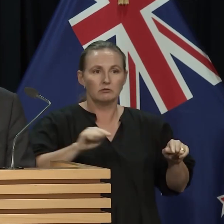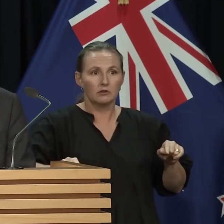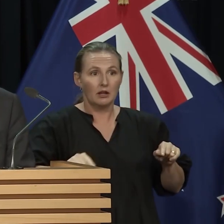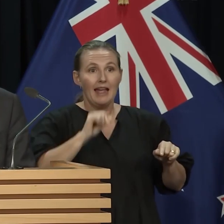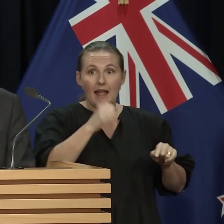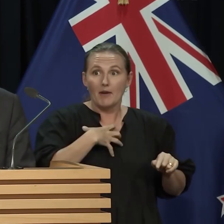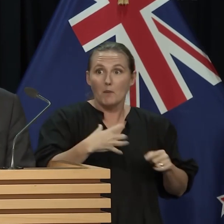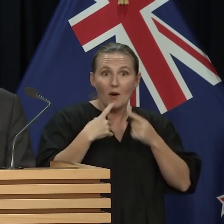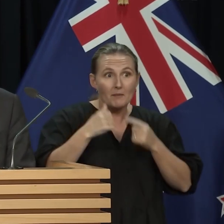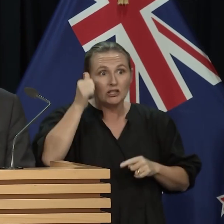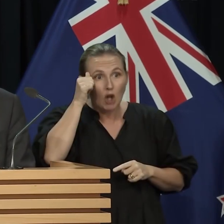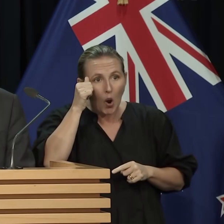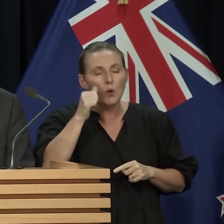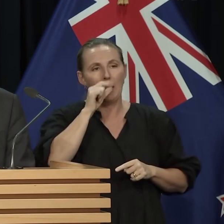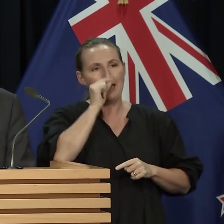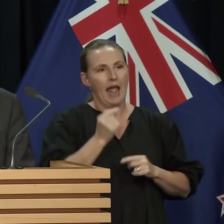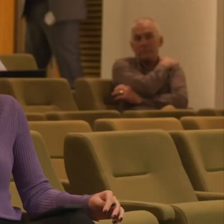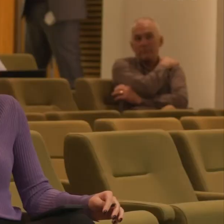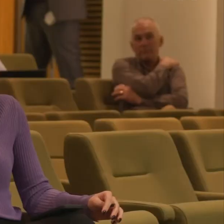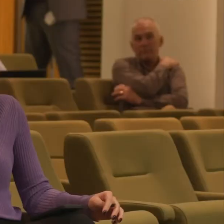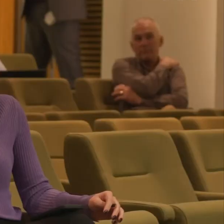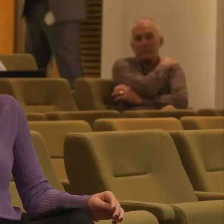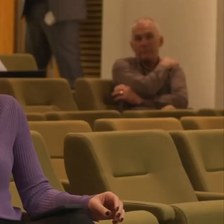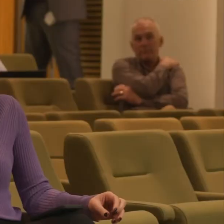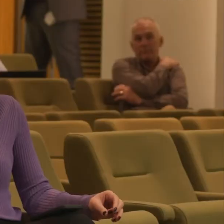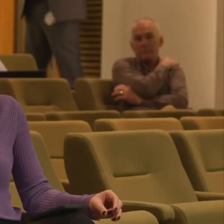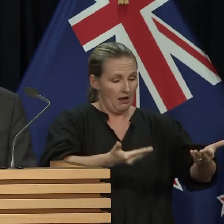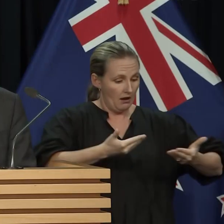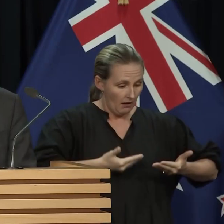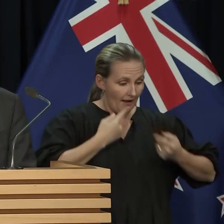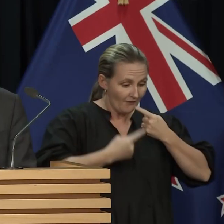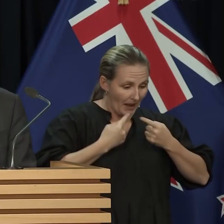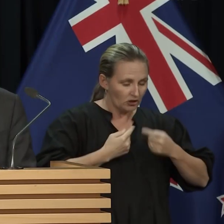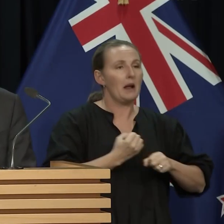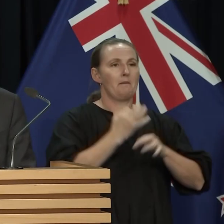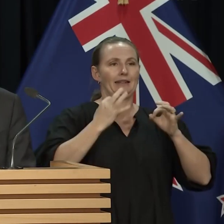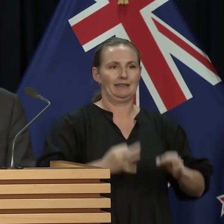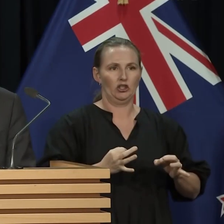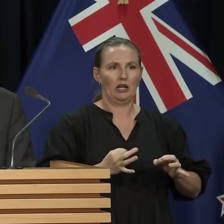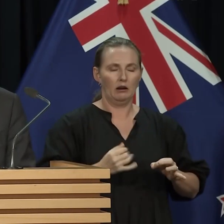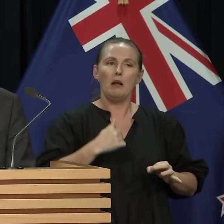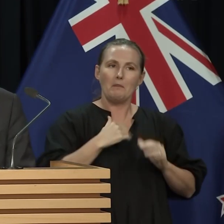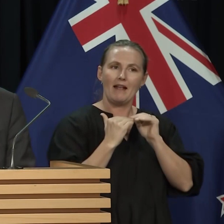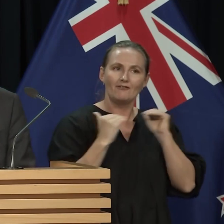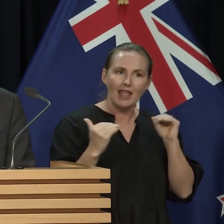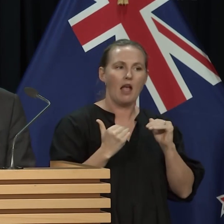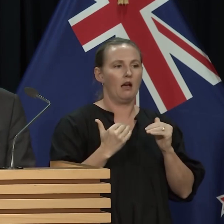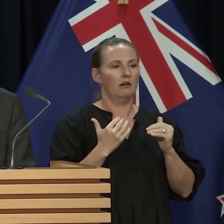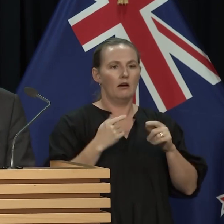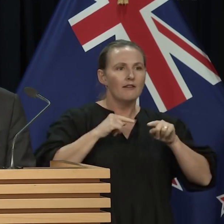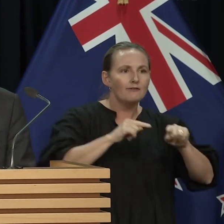my decisions. I like to think that I make decisions based on information and evidence. I make those decisions fairly, I believe.